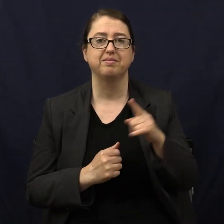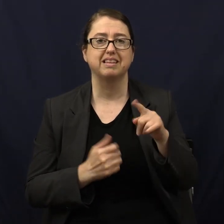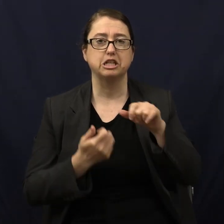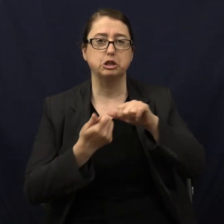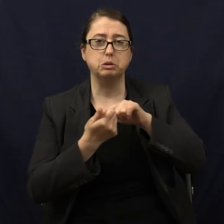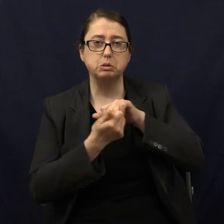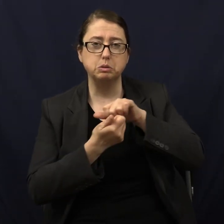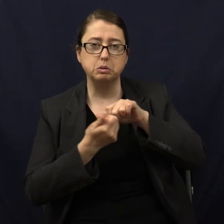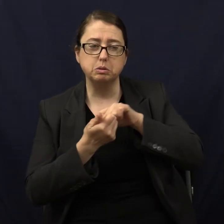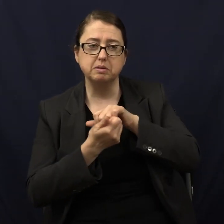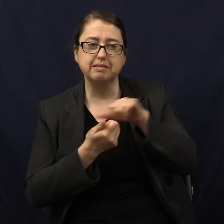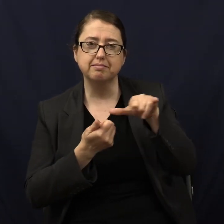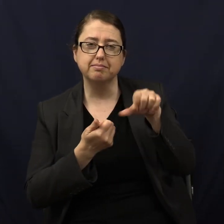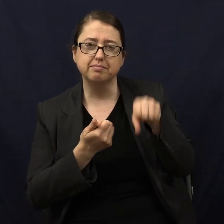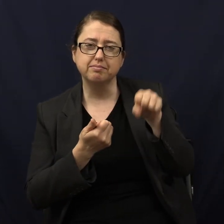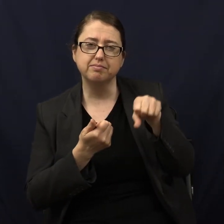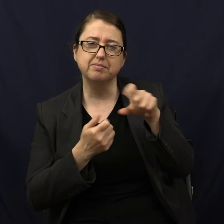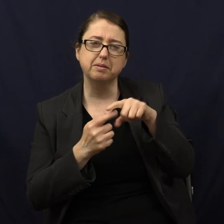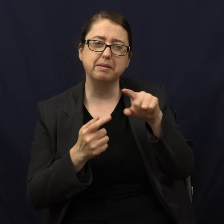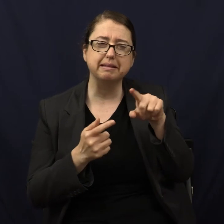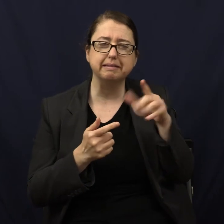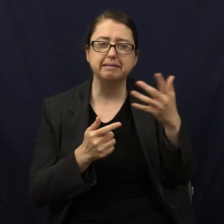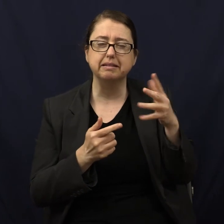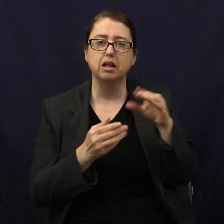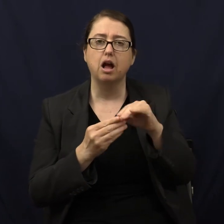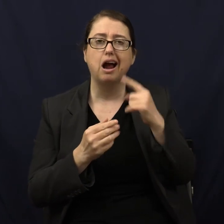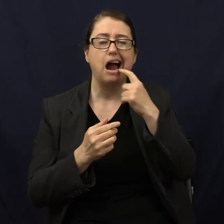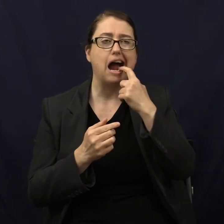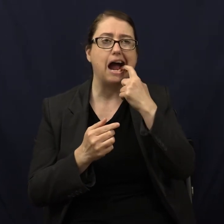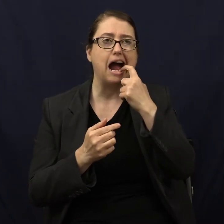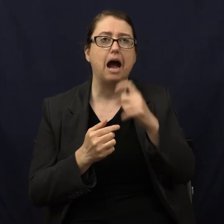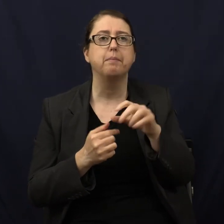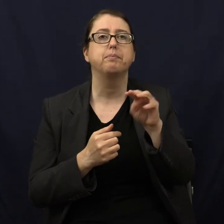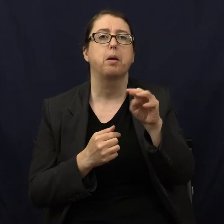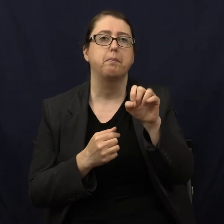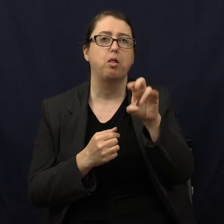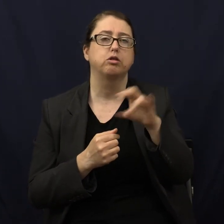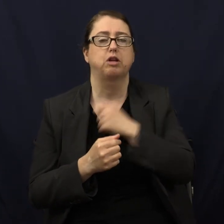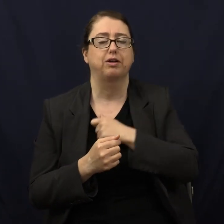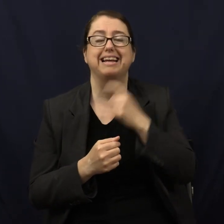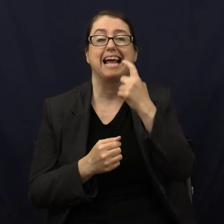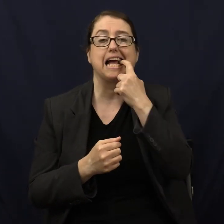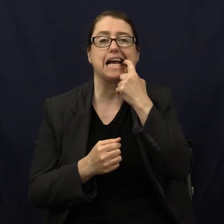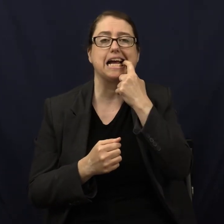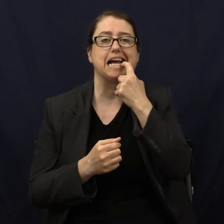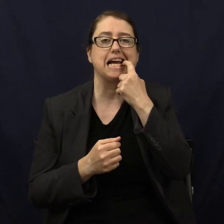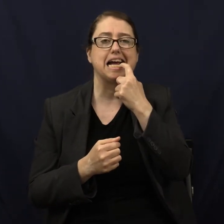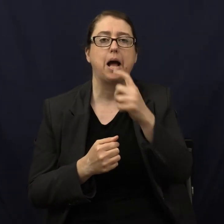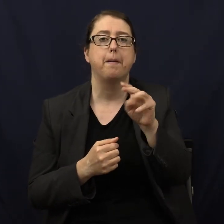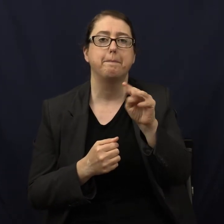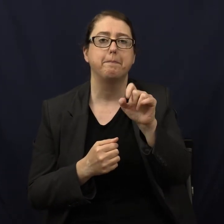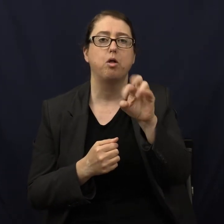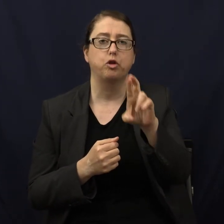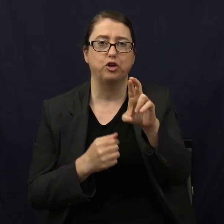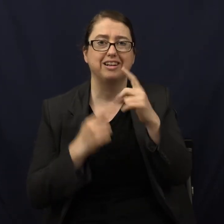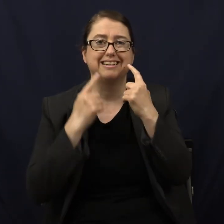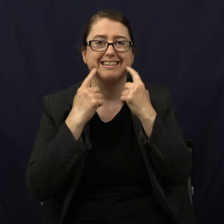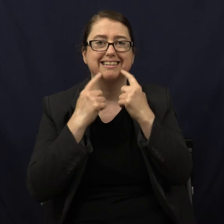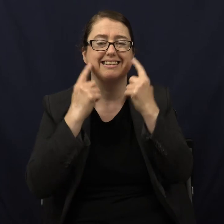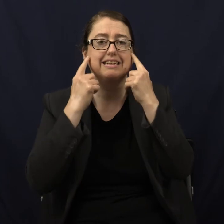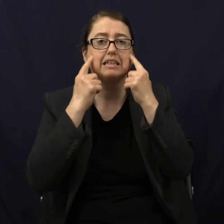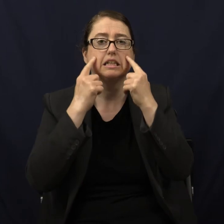Chewing. Chewing, but what is a molar? Yeah, it's flat. It's a broad, flat thing. And a millstone is also